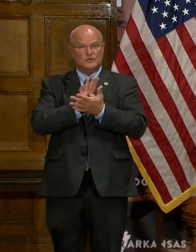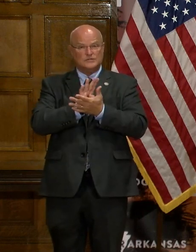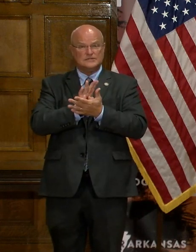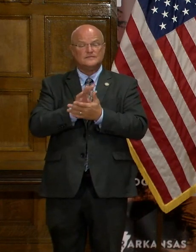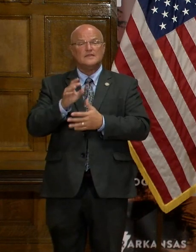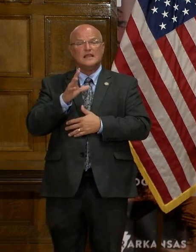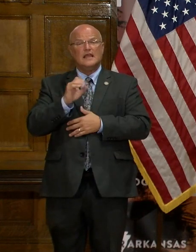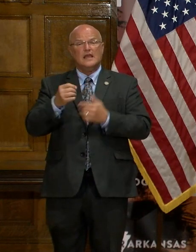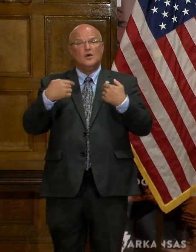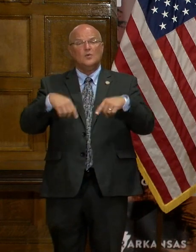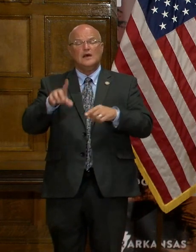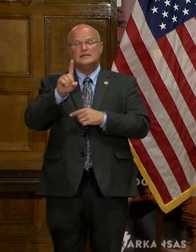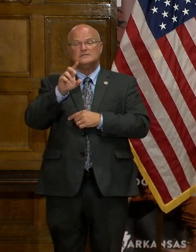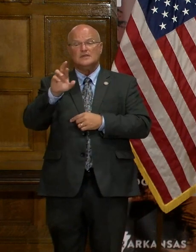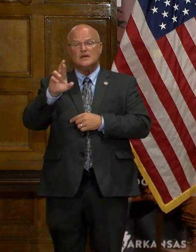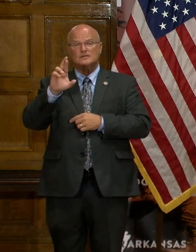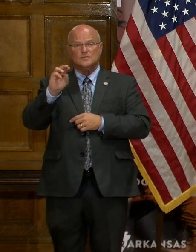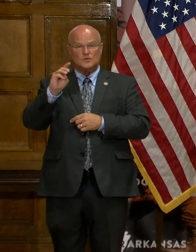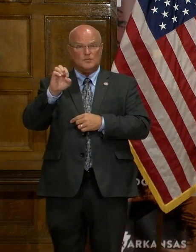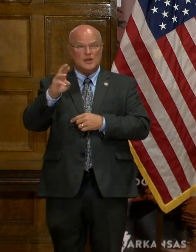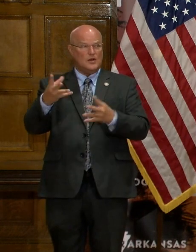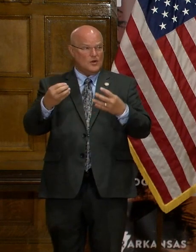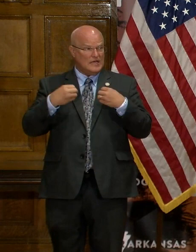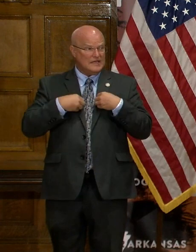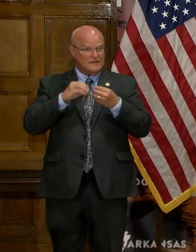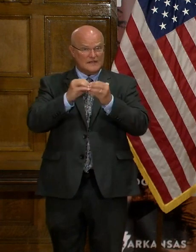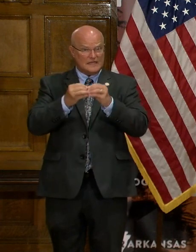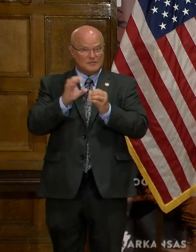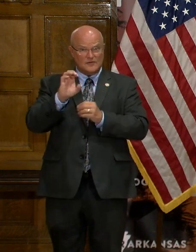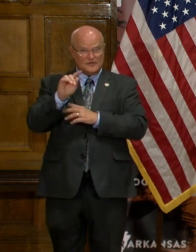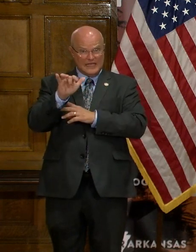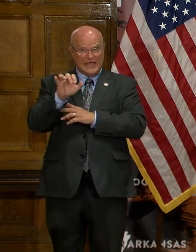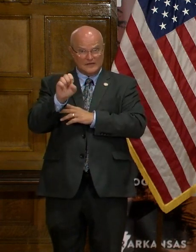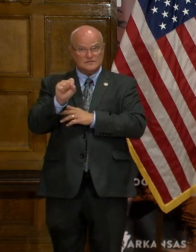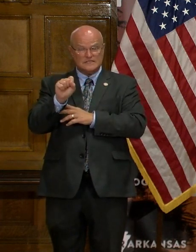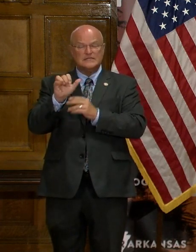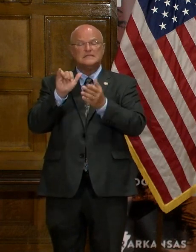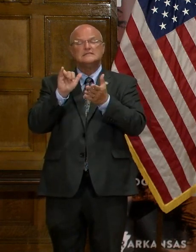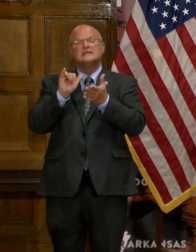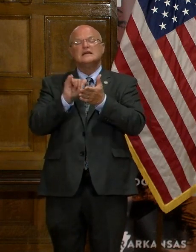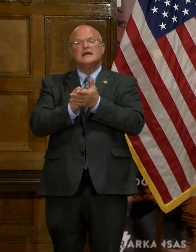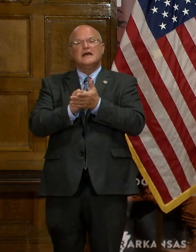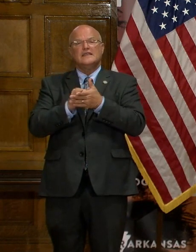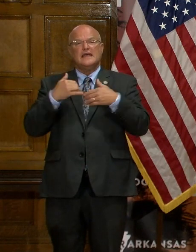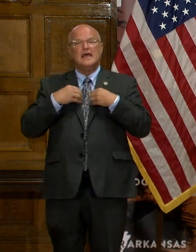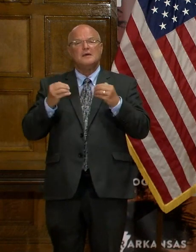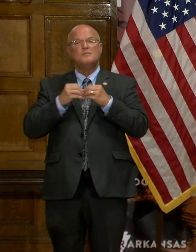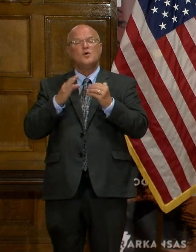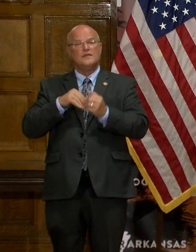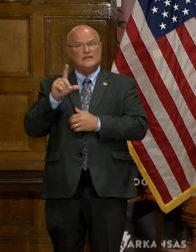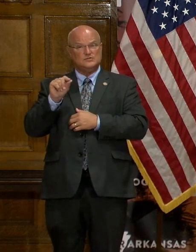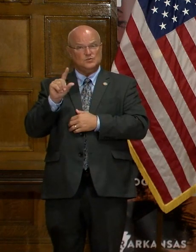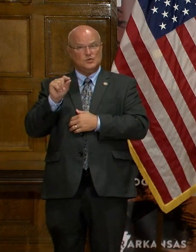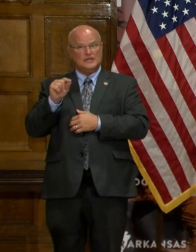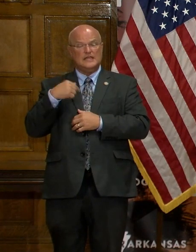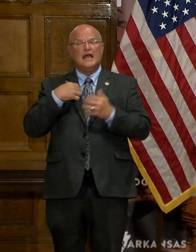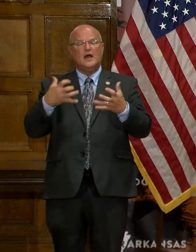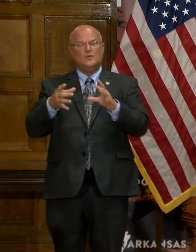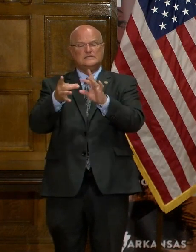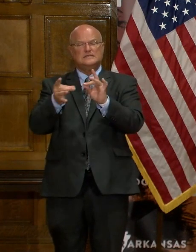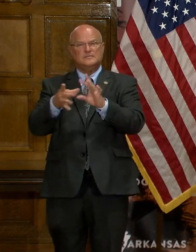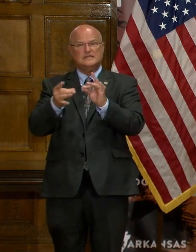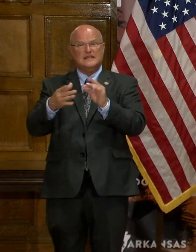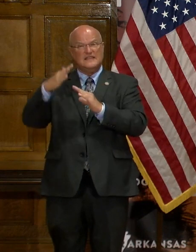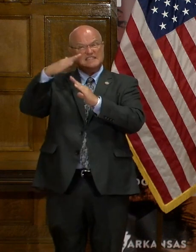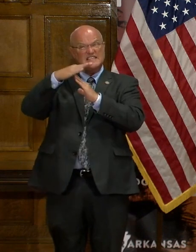And while Dr Romero will give us the number of counties that had more than 20 cases, I wanted to mention